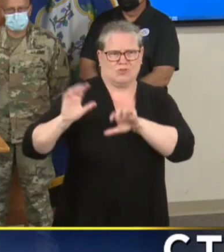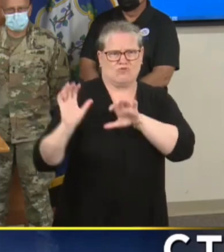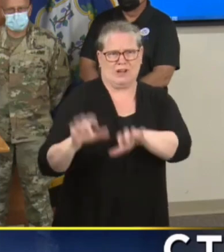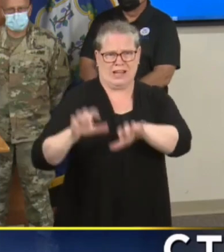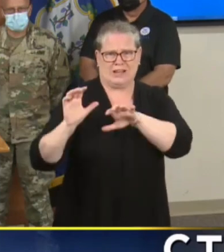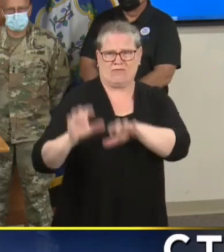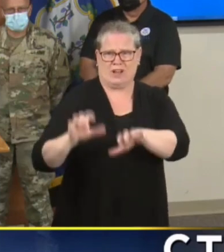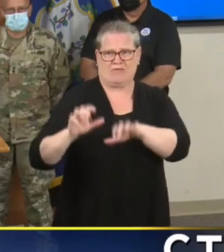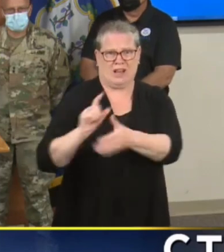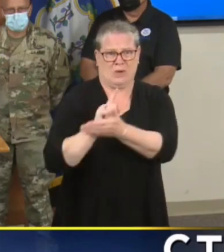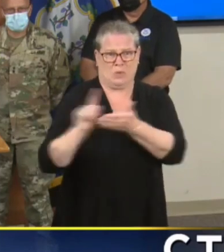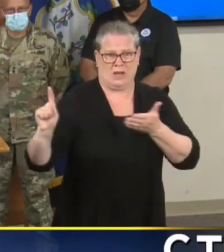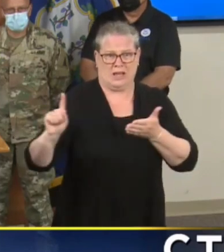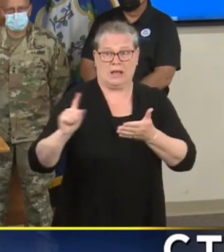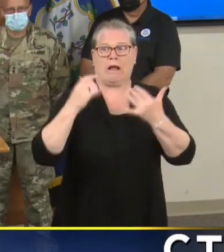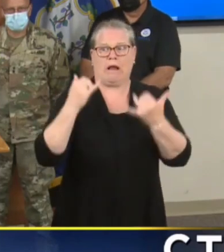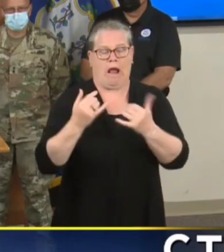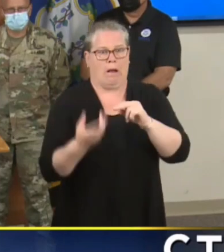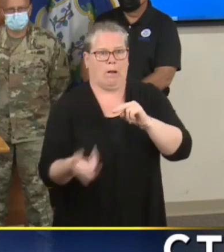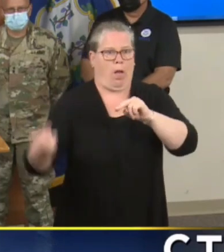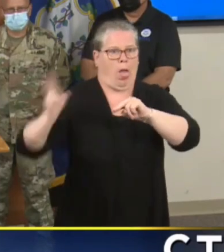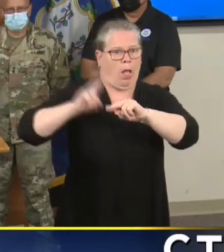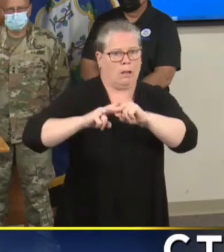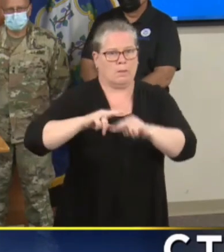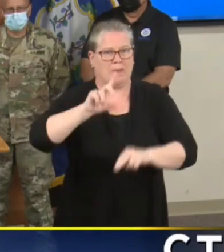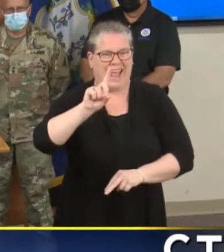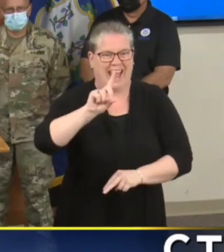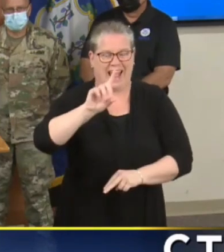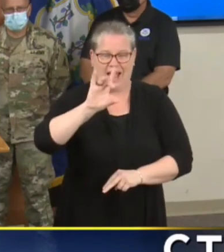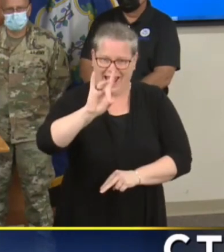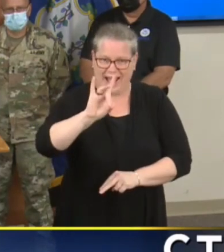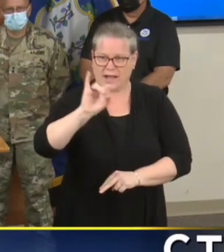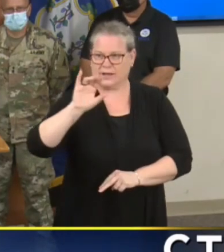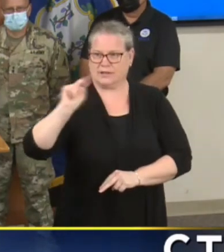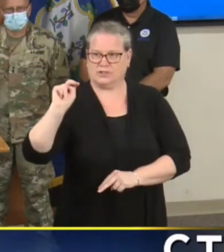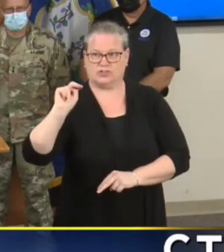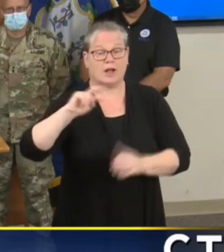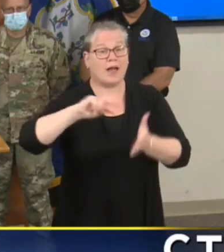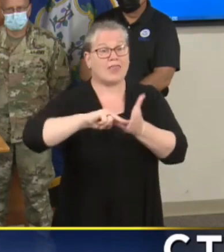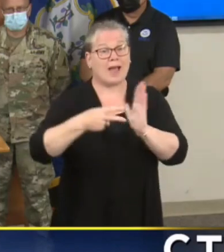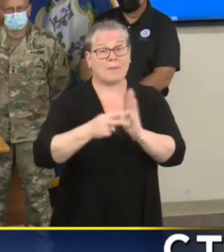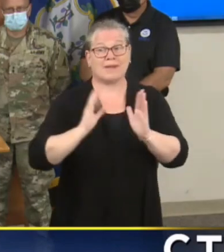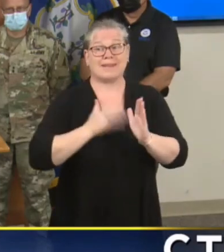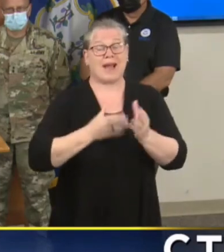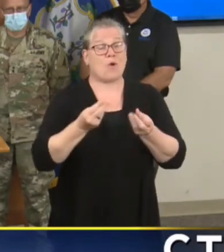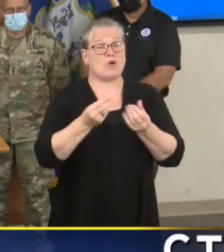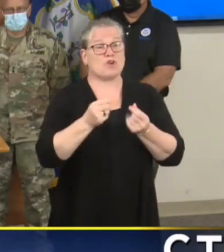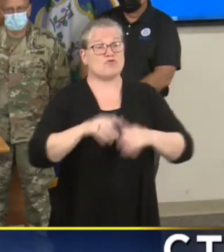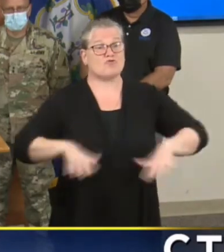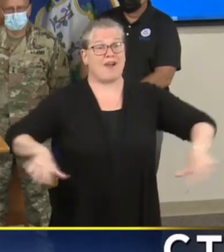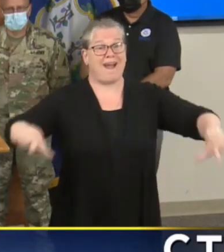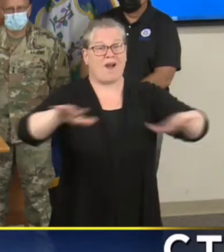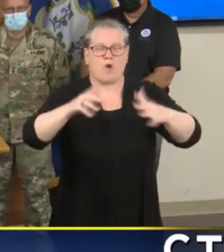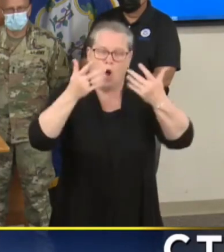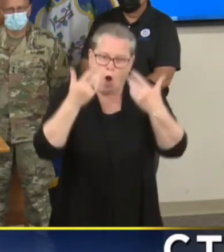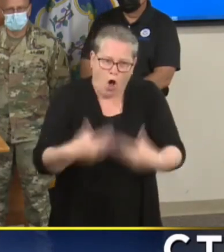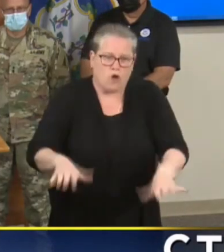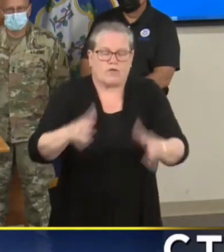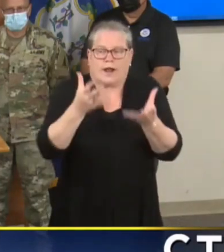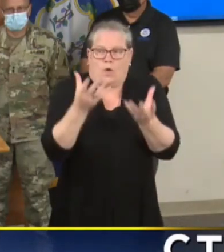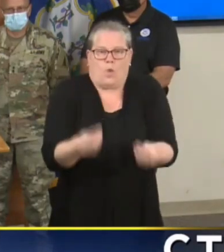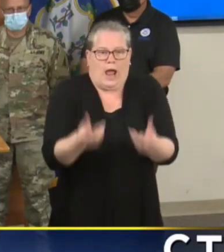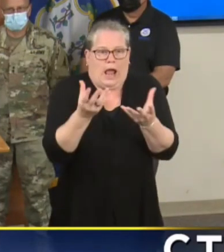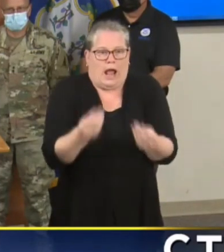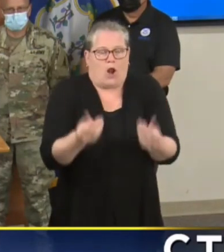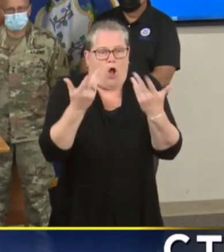over the last week and that means our ground is saturated. That means our ground sitting on top of a non-porous ledge is